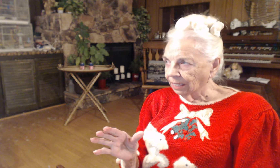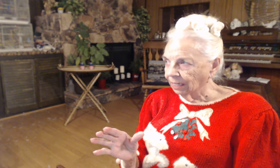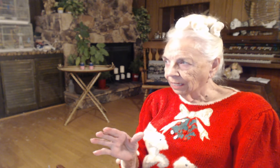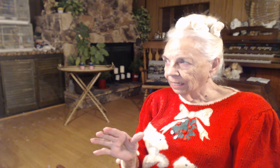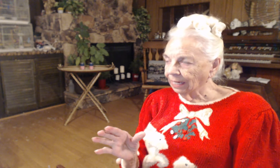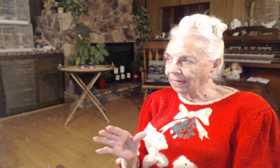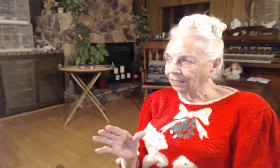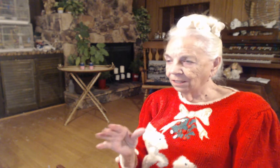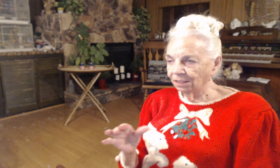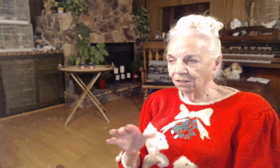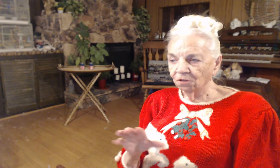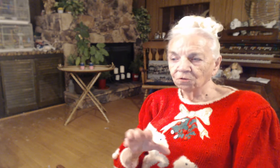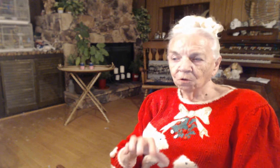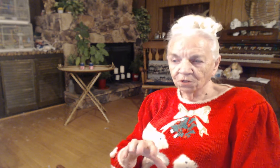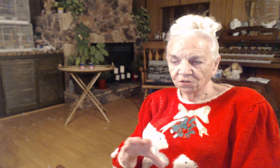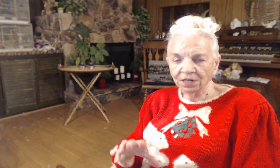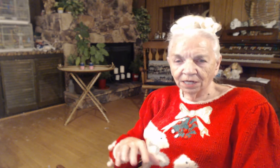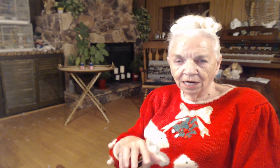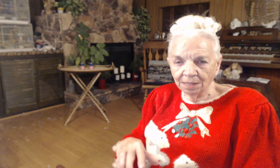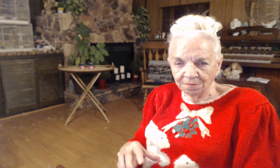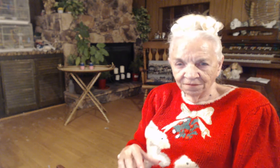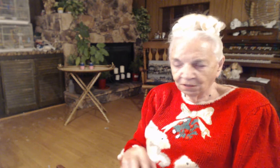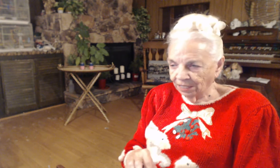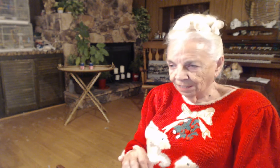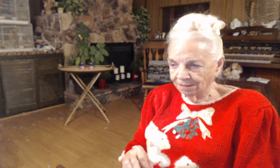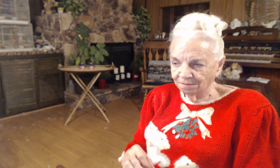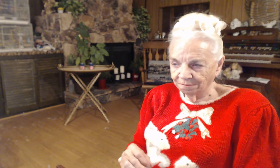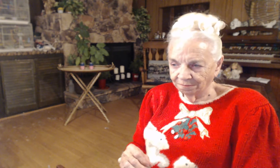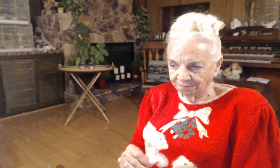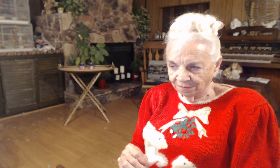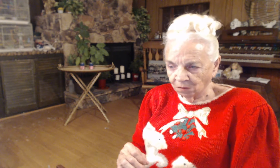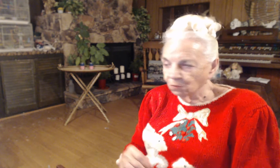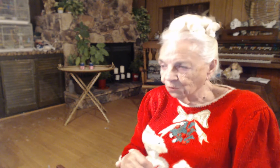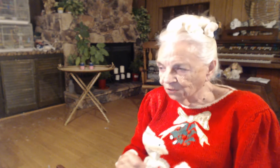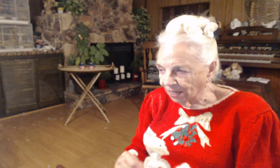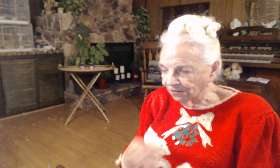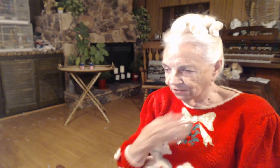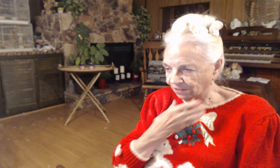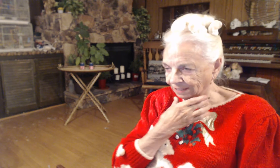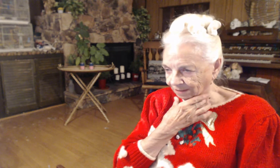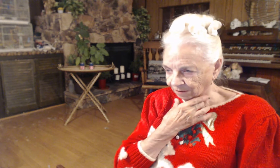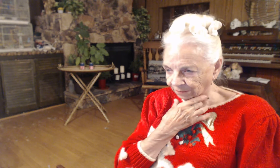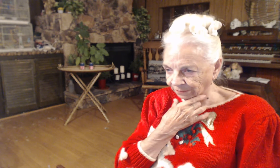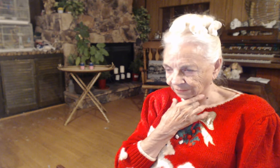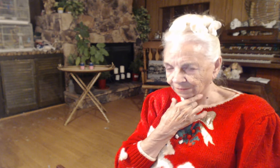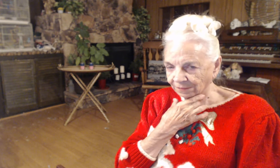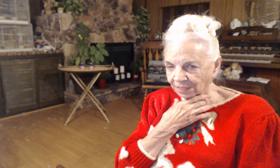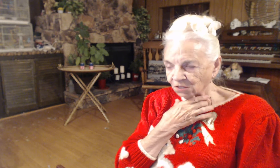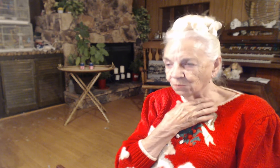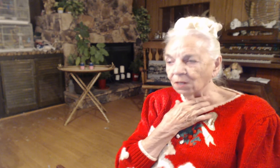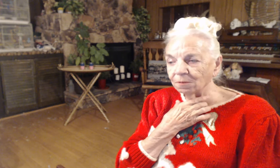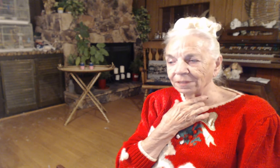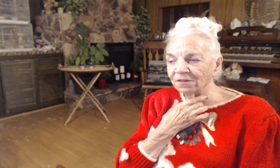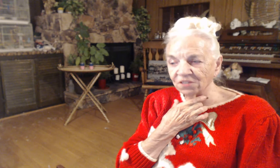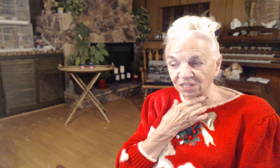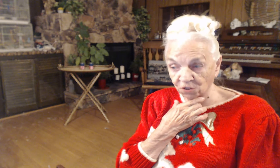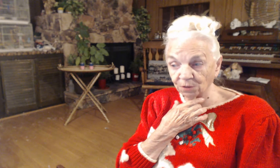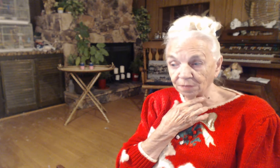And you notice that I'm very precise. It's probably the teacher in me.